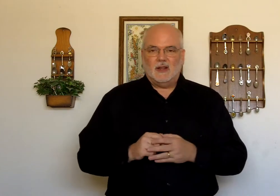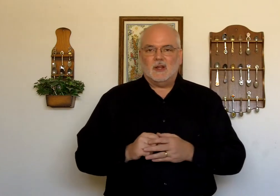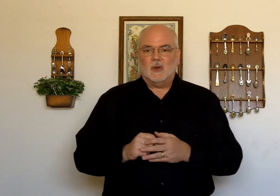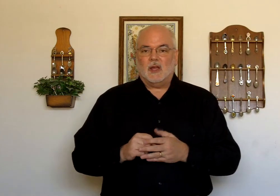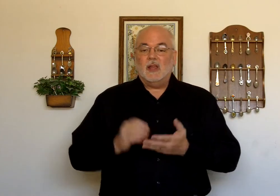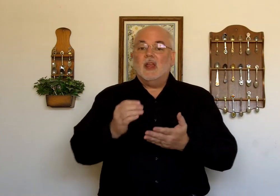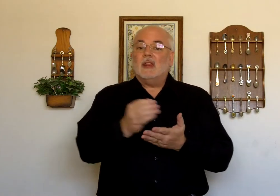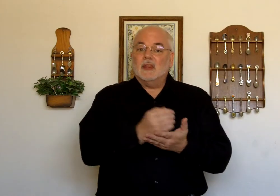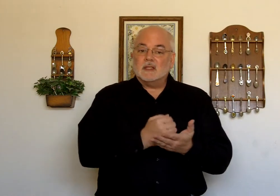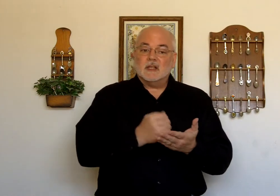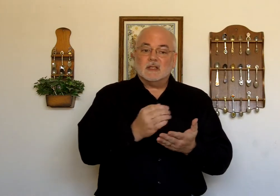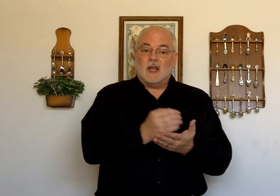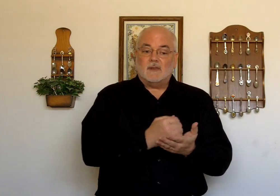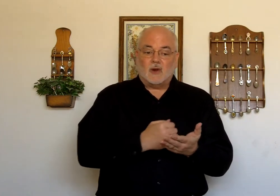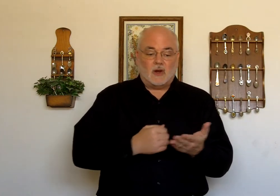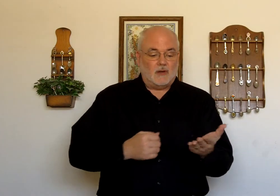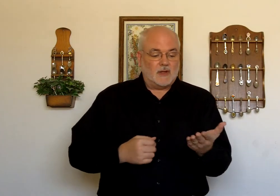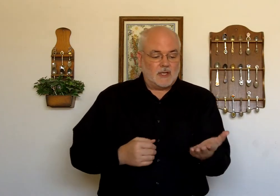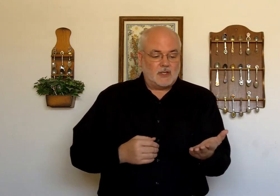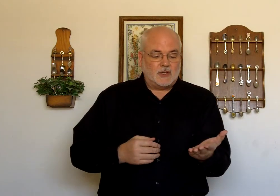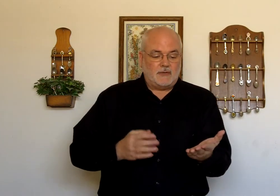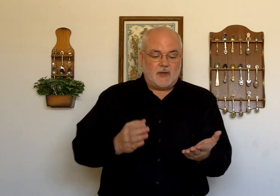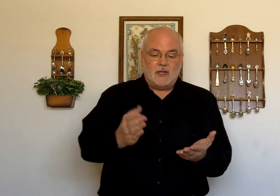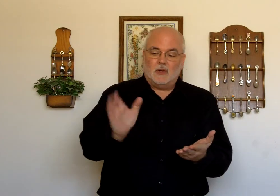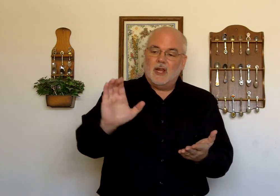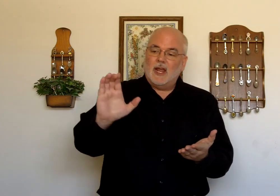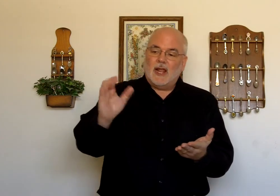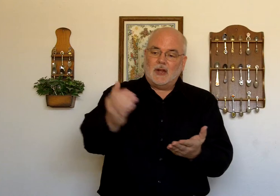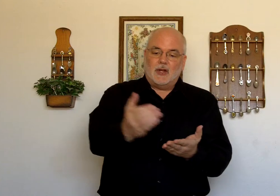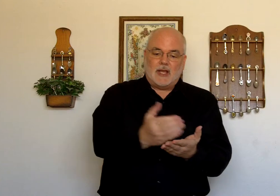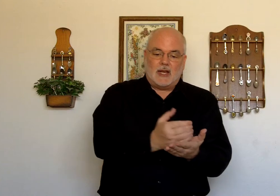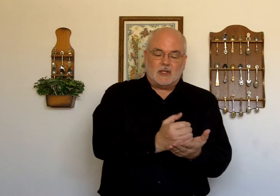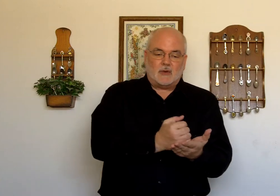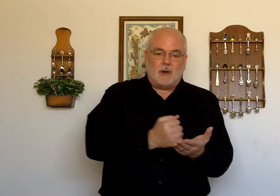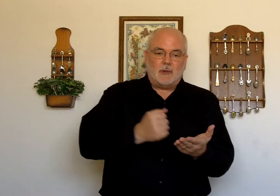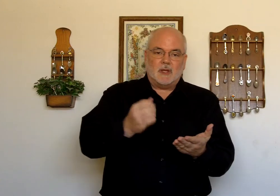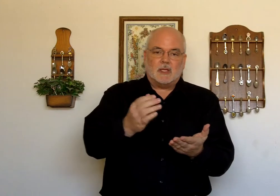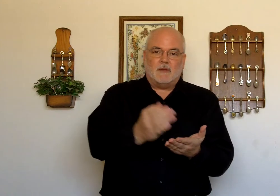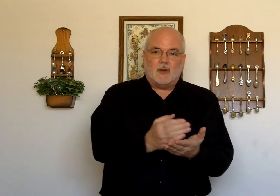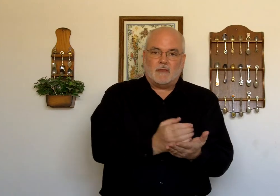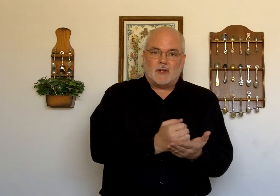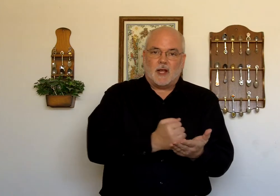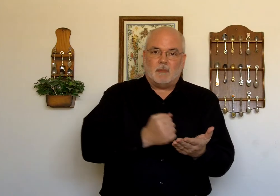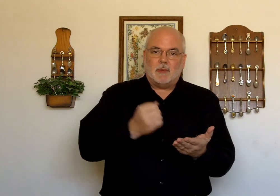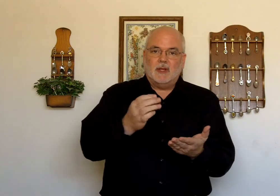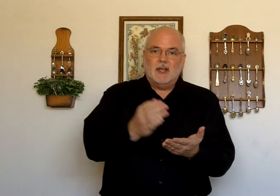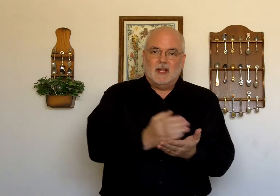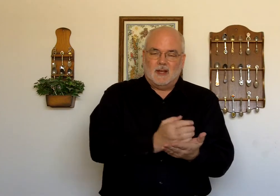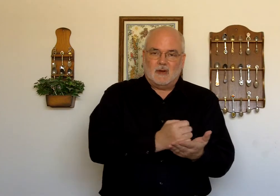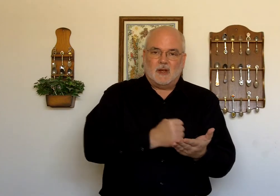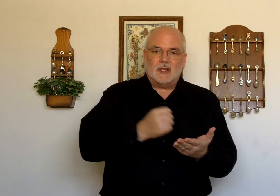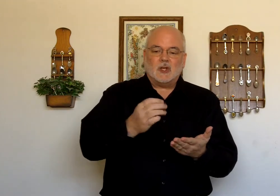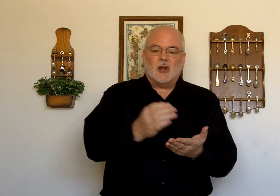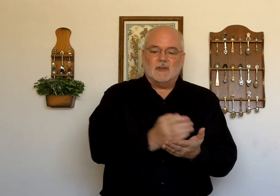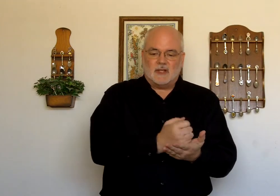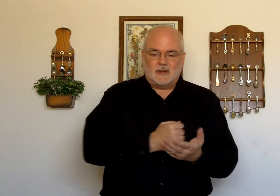Okay? This is the sign for harvest. This is the field, and you're just kind of scraping the stuff off the top. All right? That's harvesting.